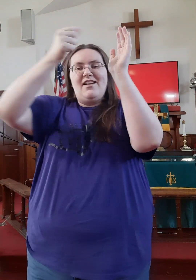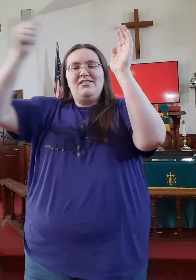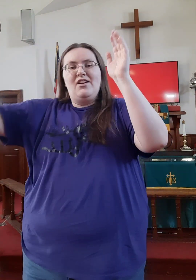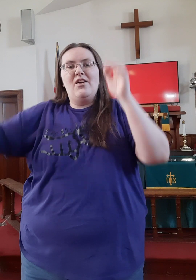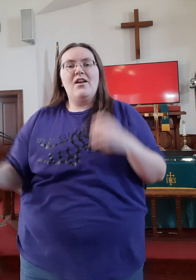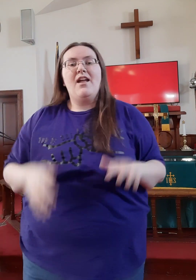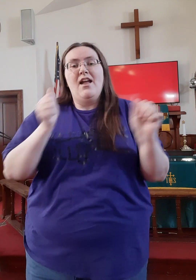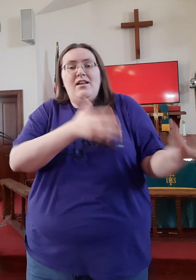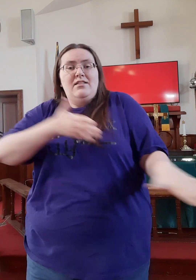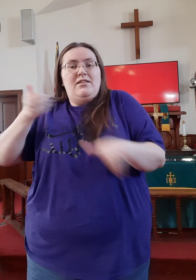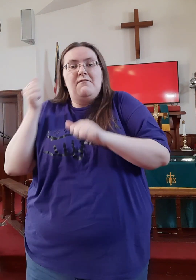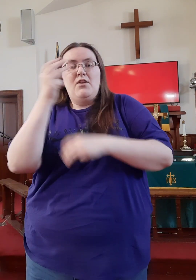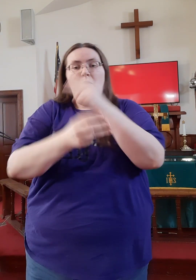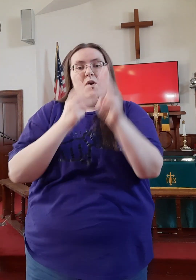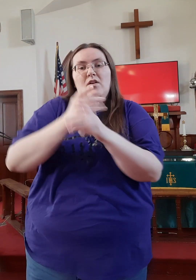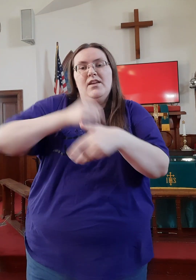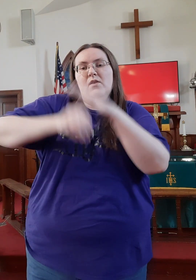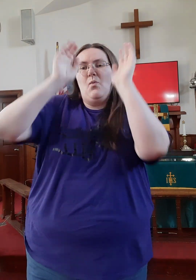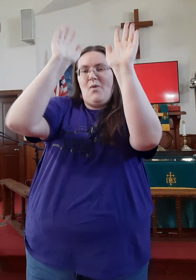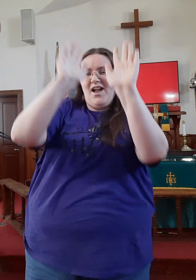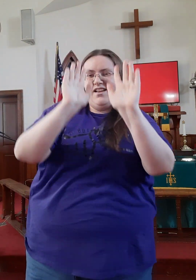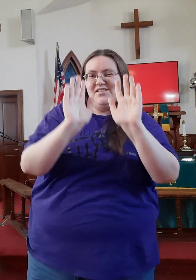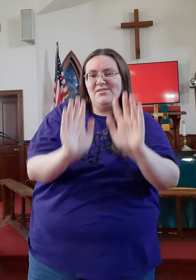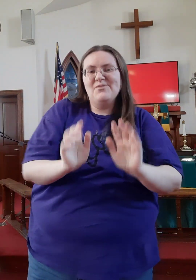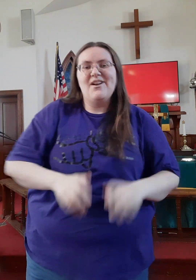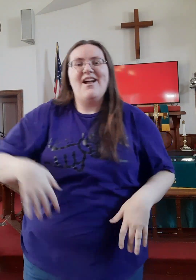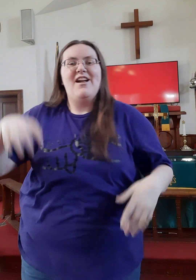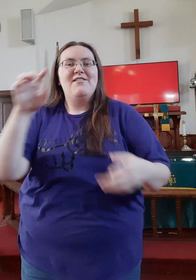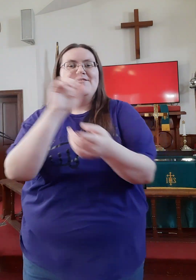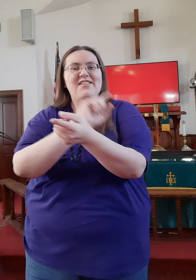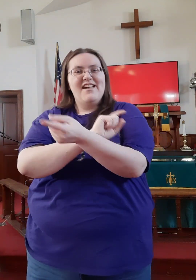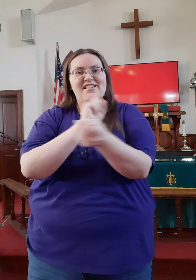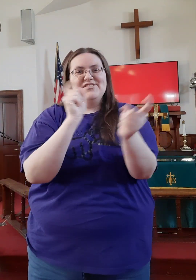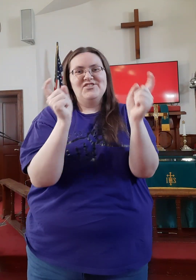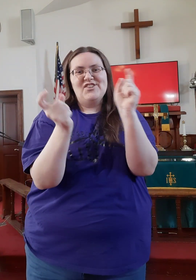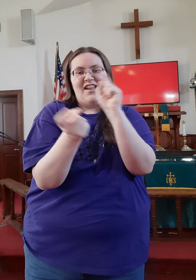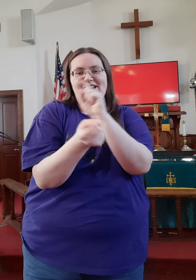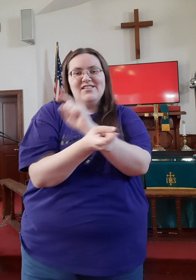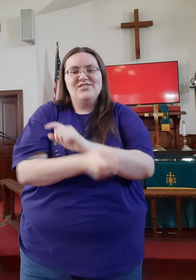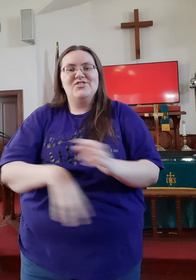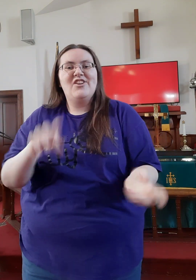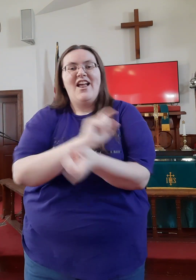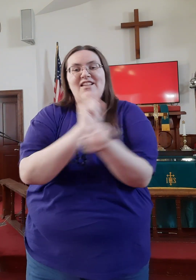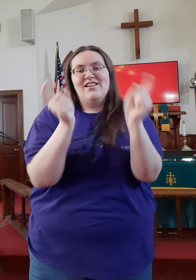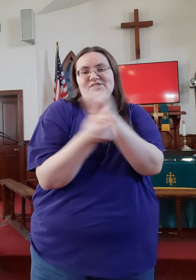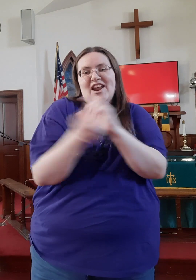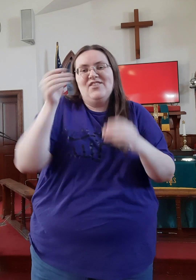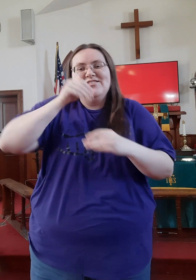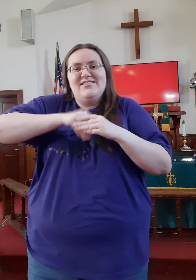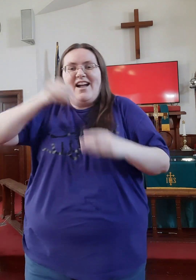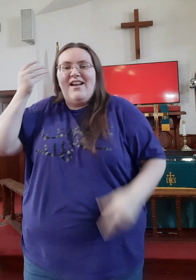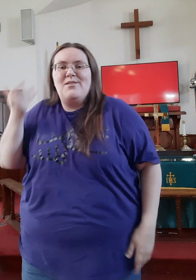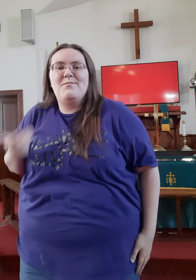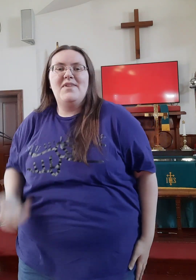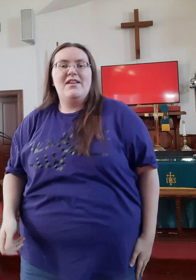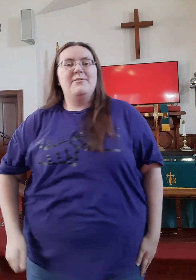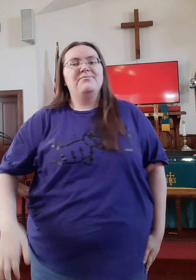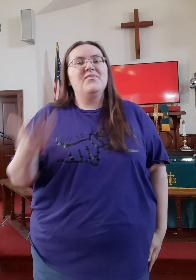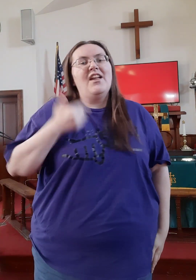And leave the world in wonder Of the change The change inside of me And